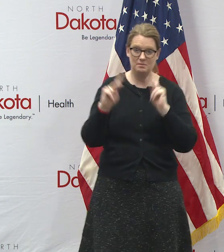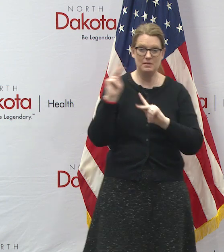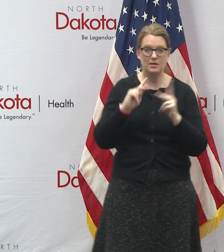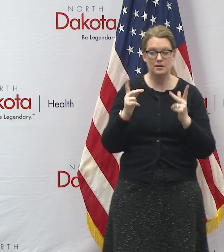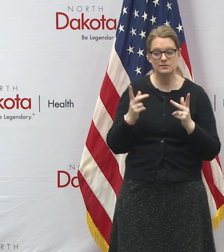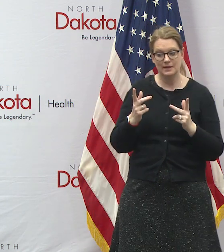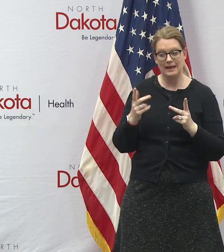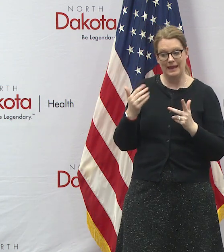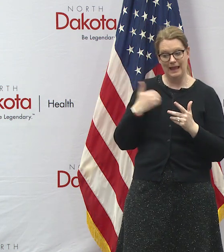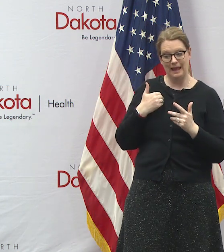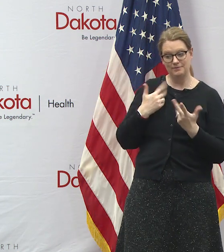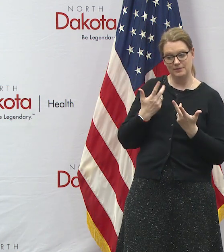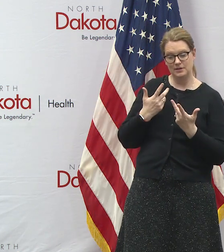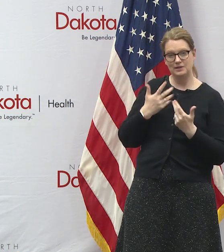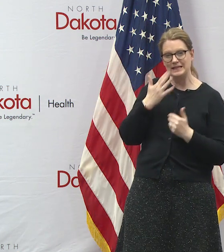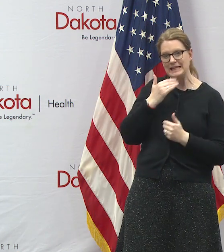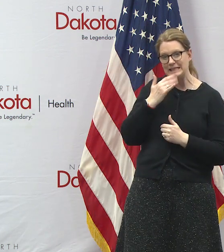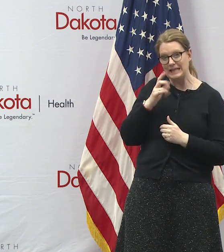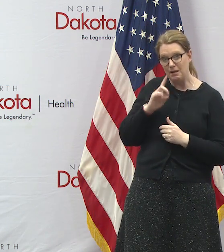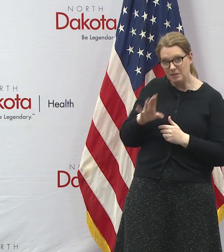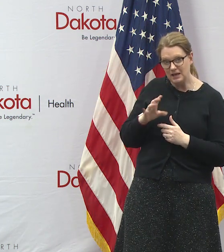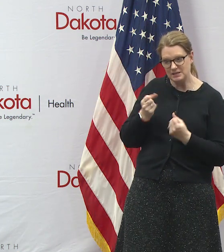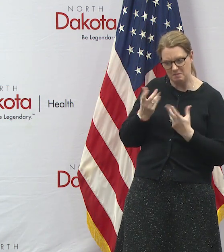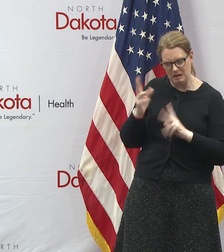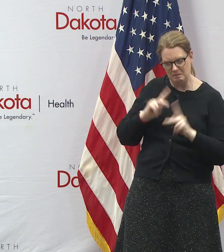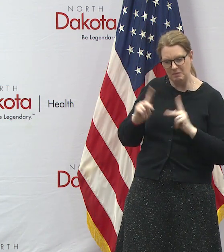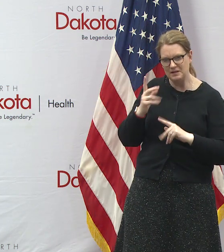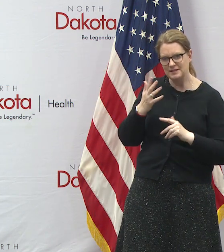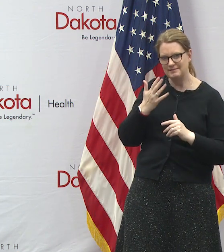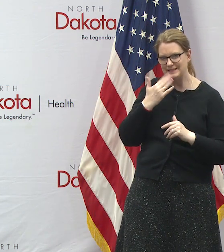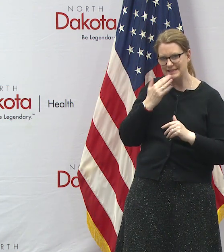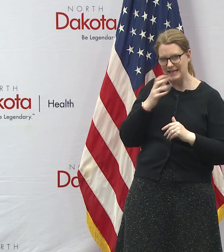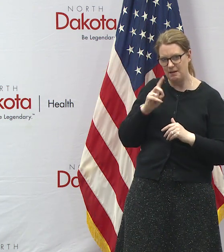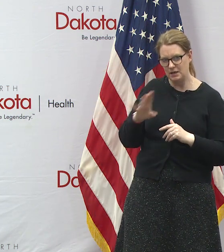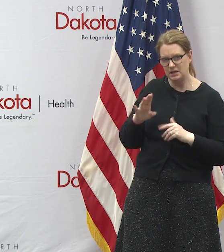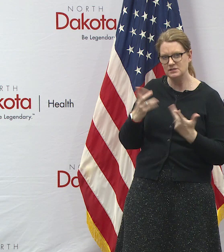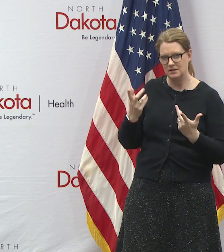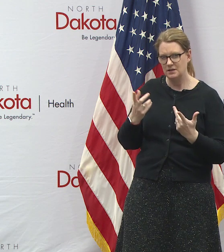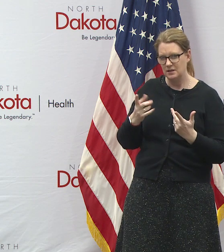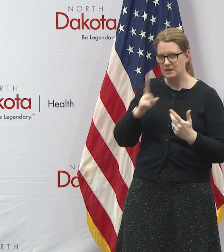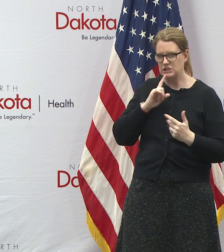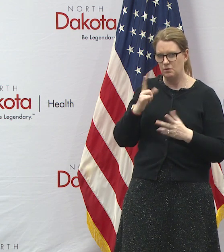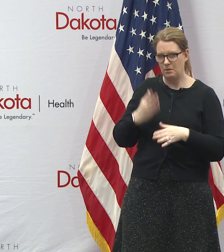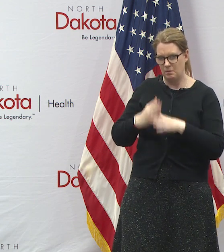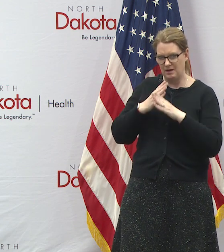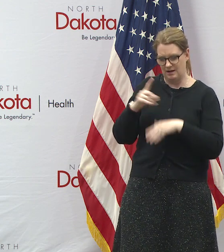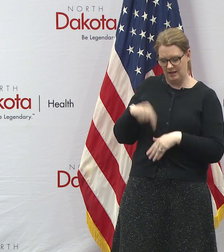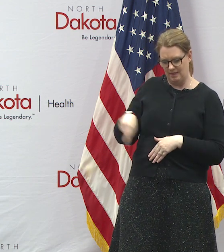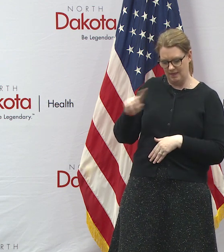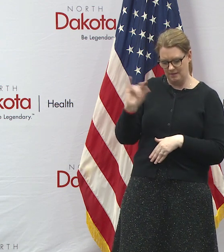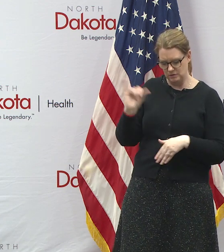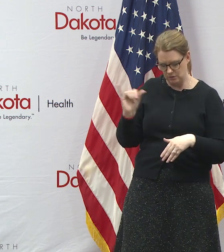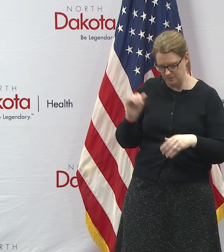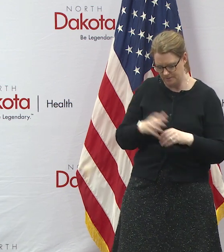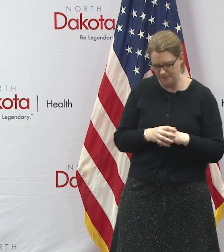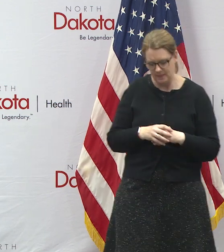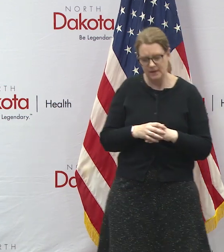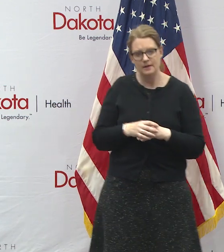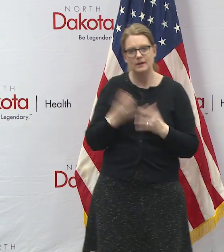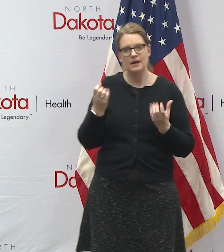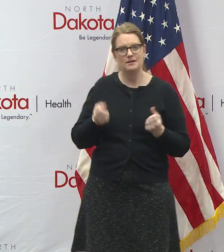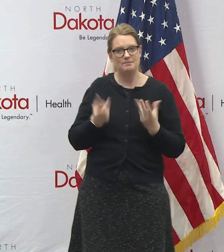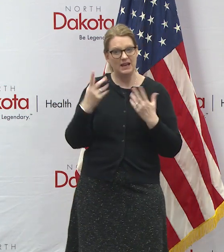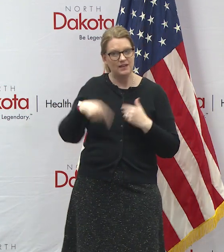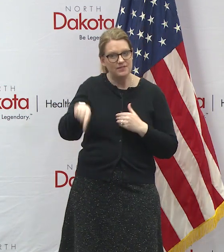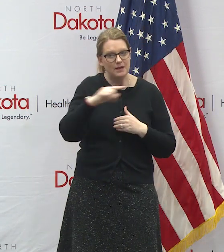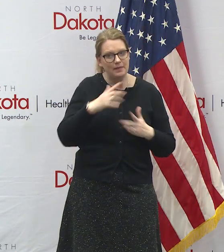conditions particularly diabetes in our state uh where again we want to make sure that we're protecting them many of them live in